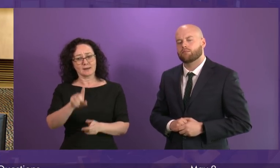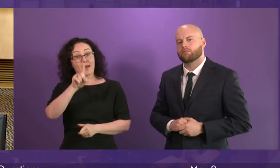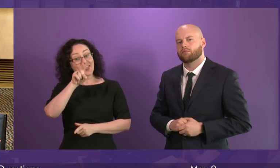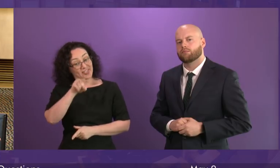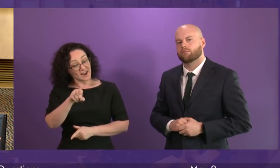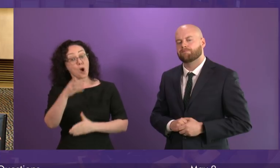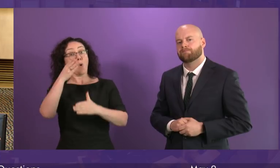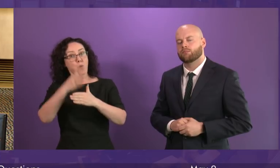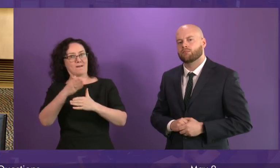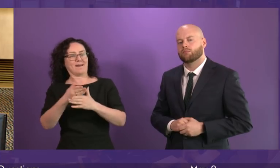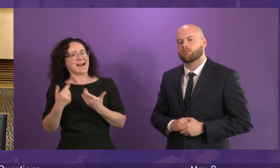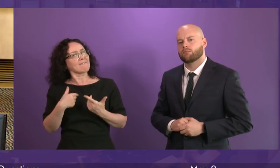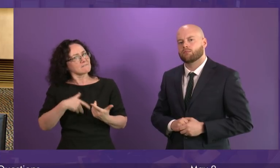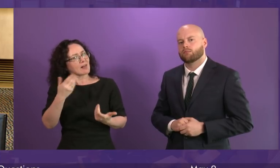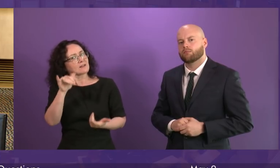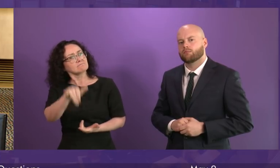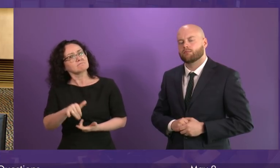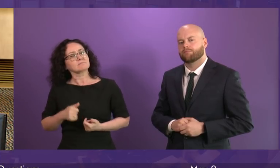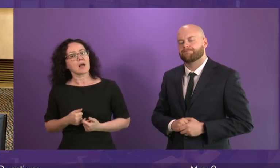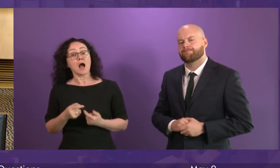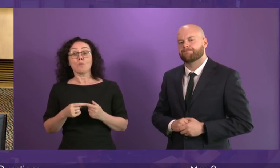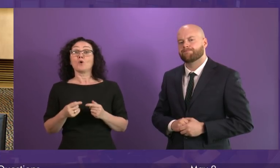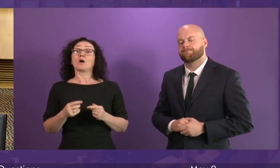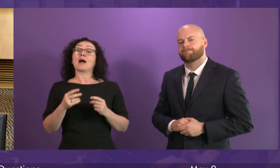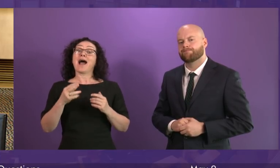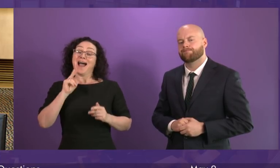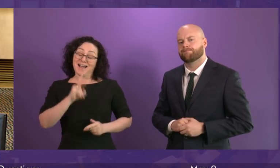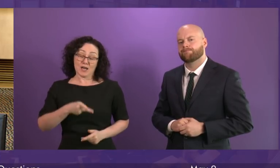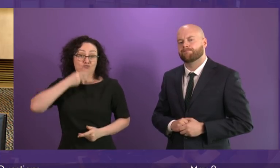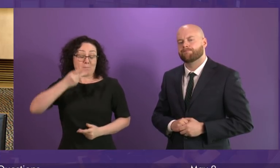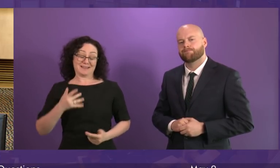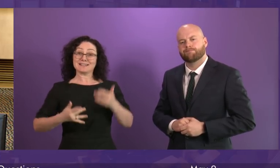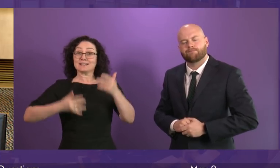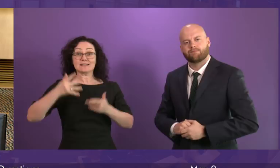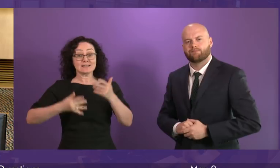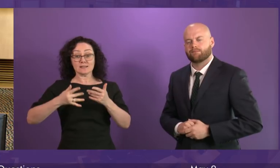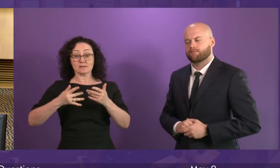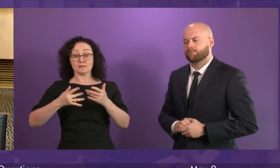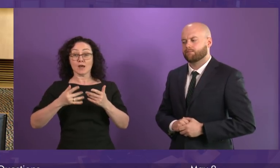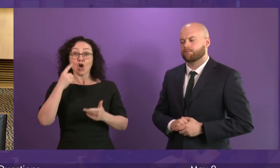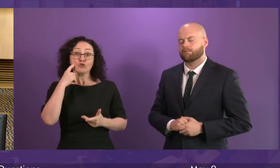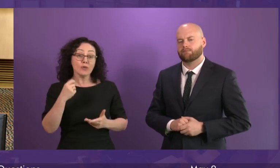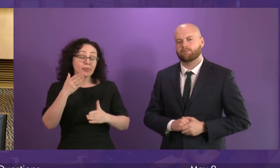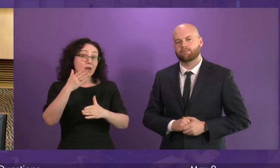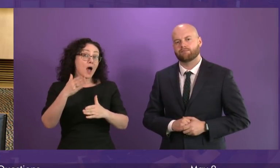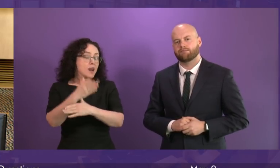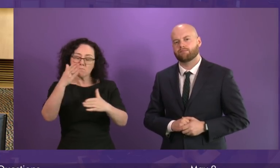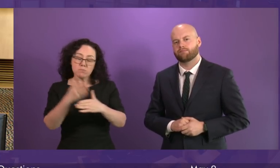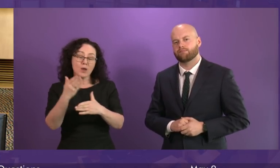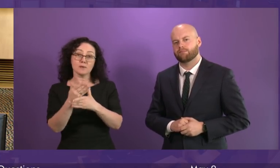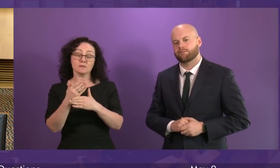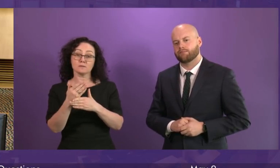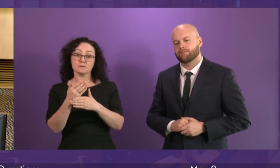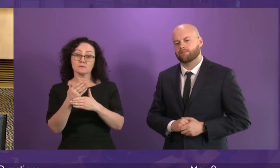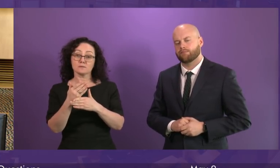And I go back to the statistics I quoted earlier on. We have reduced youth unemployment in this country by 40% in the last